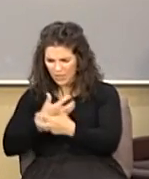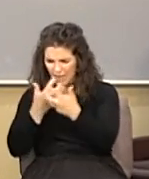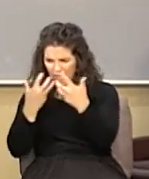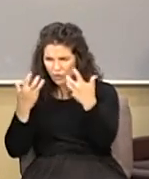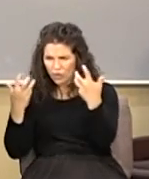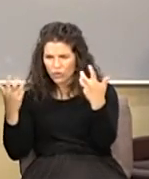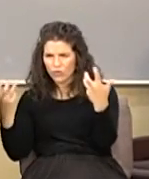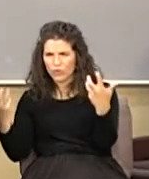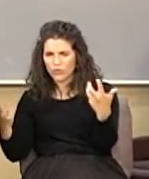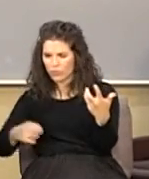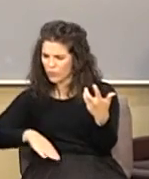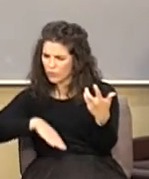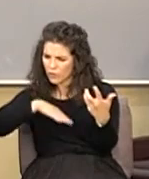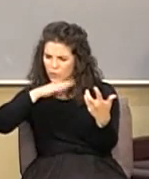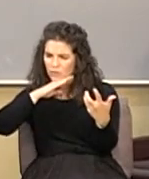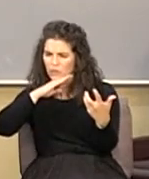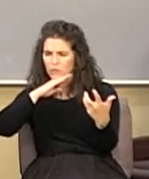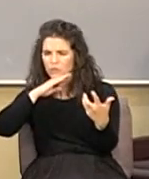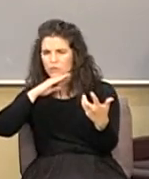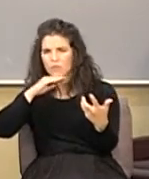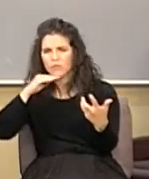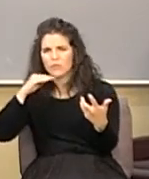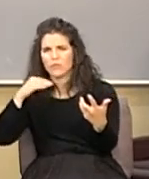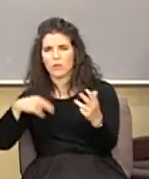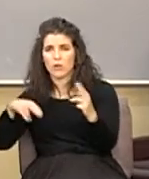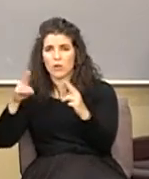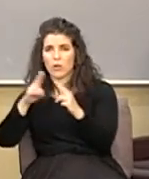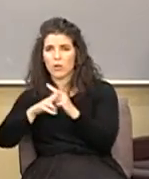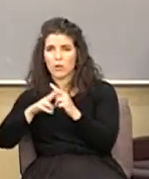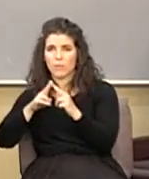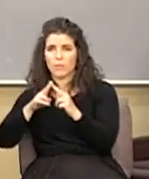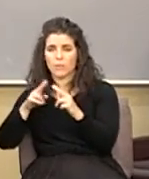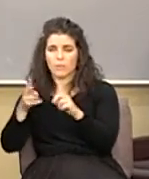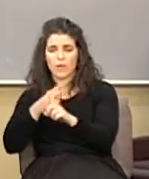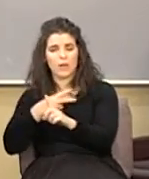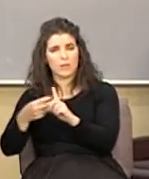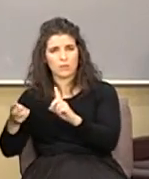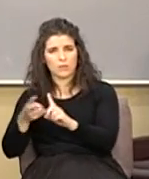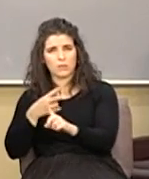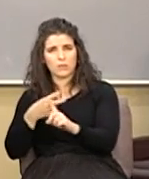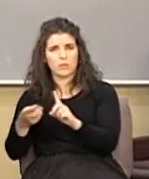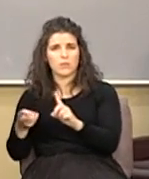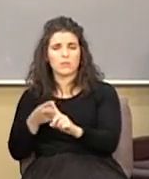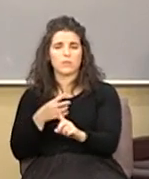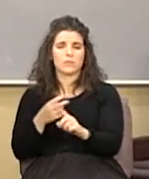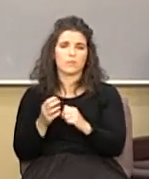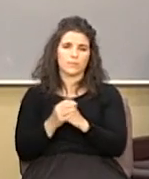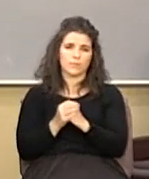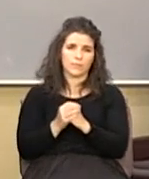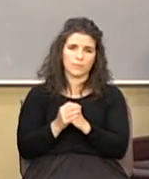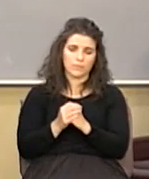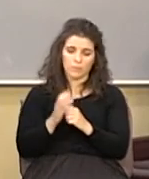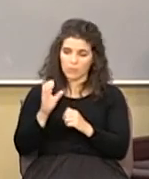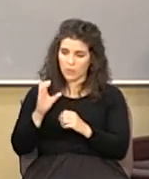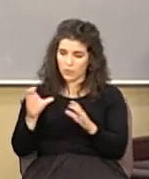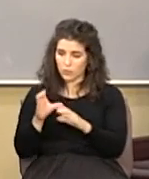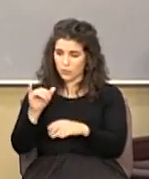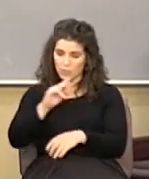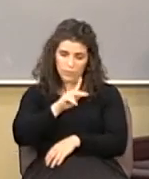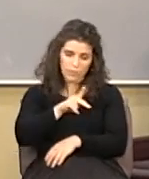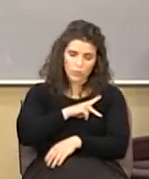to frustration and ultimately to violence it'll do that personally